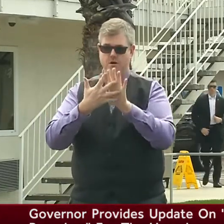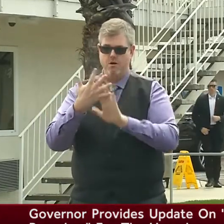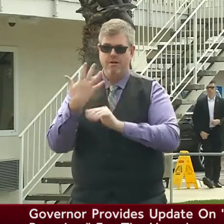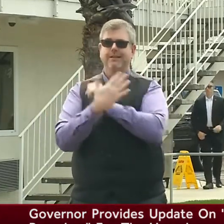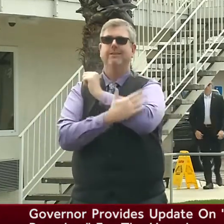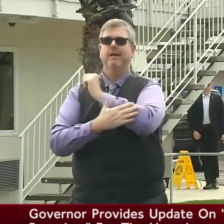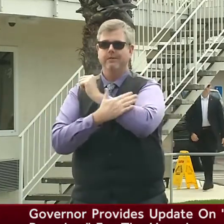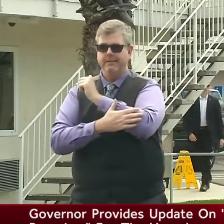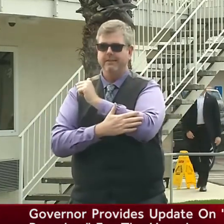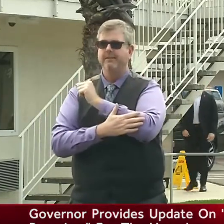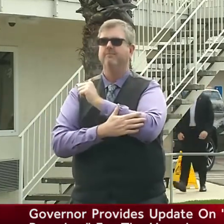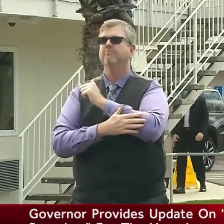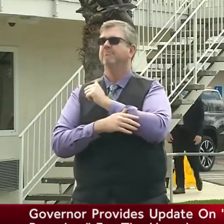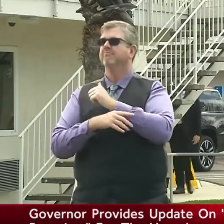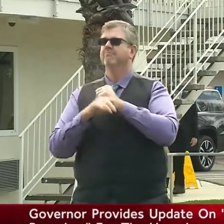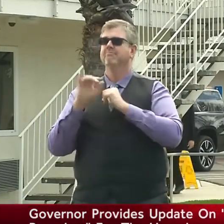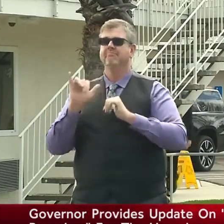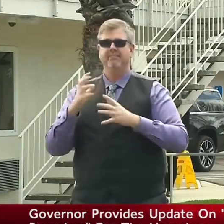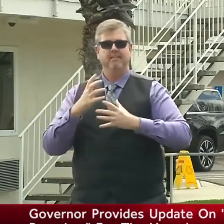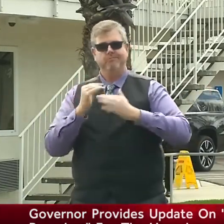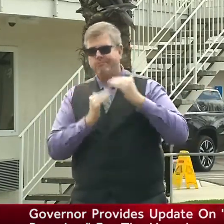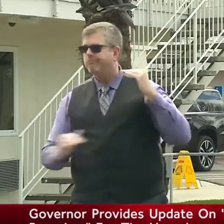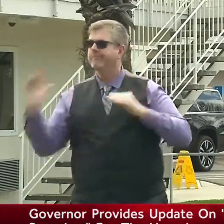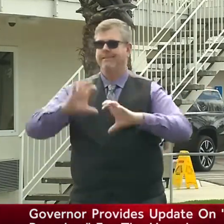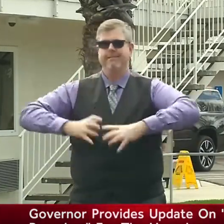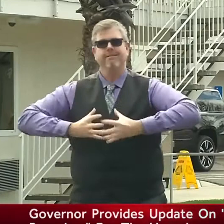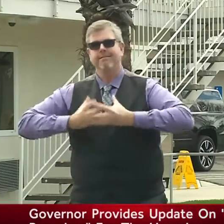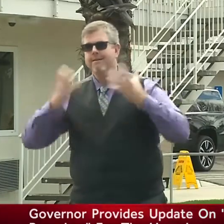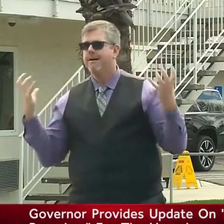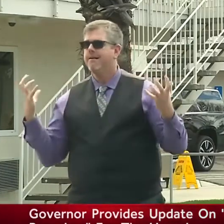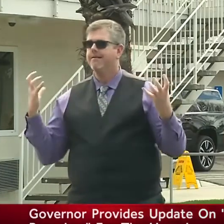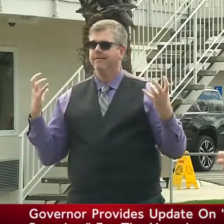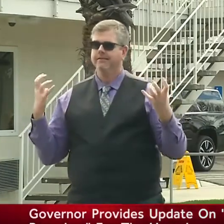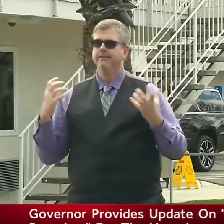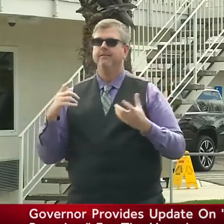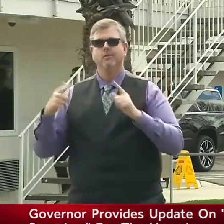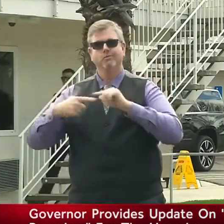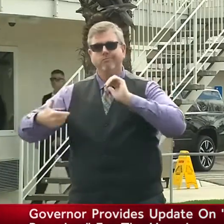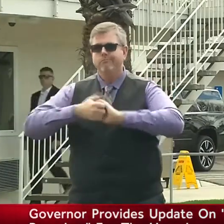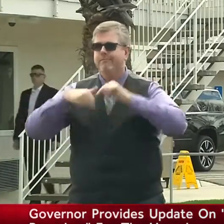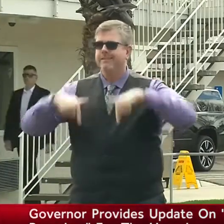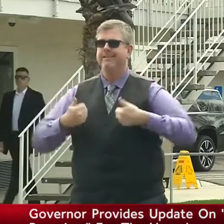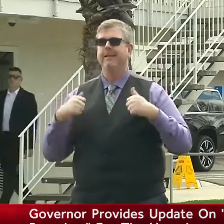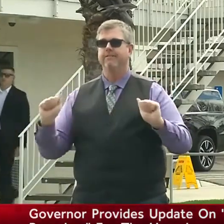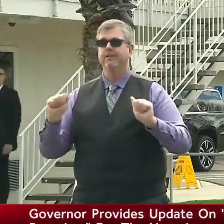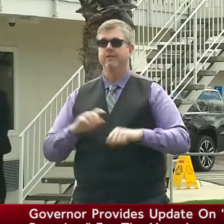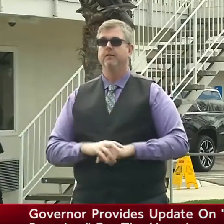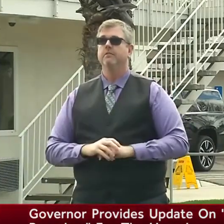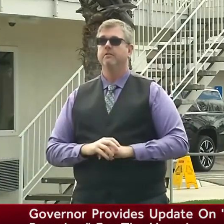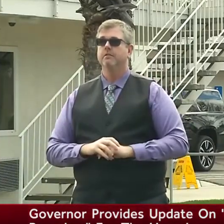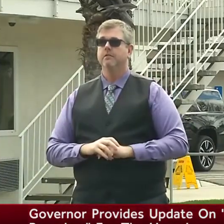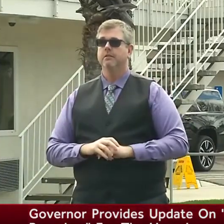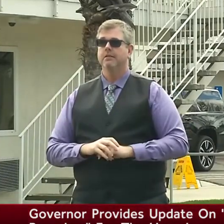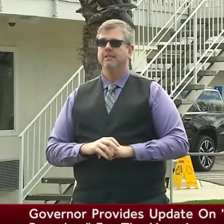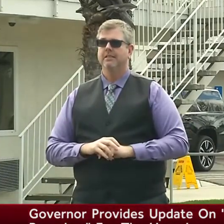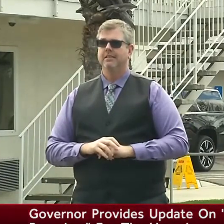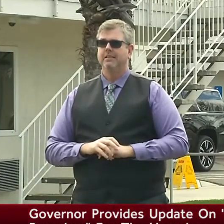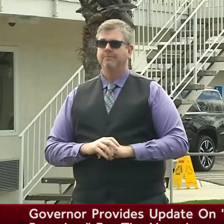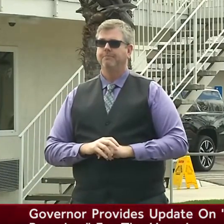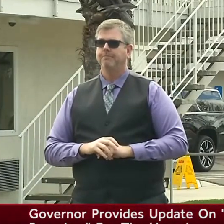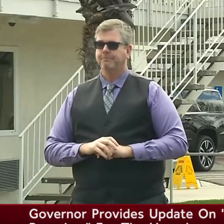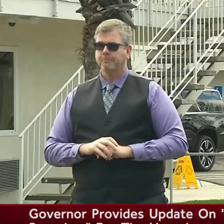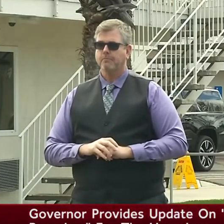counties to really support this effort. This effort, though, as well, is made even more